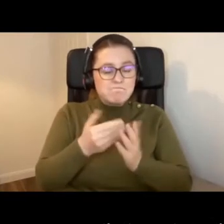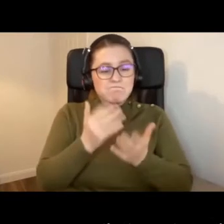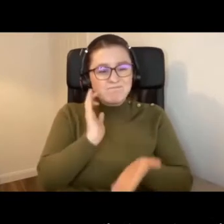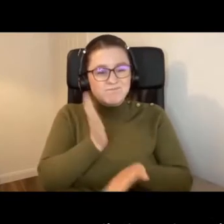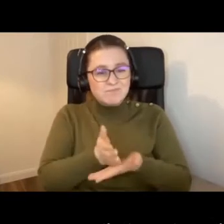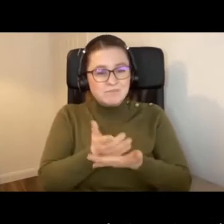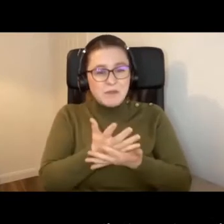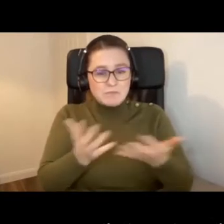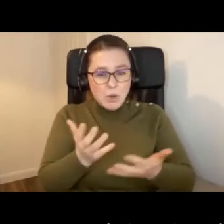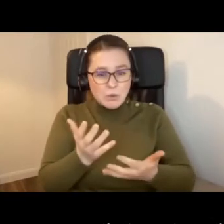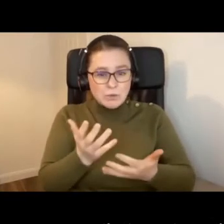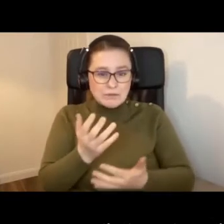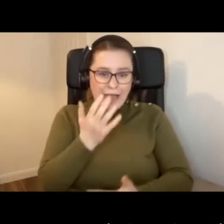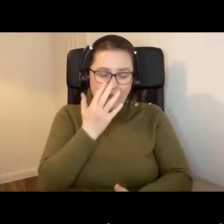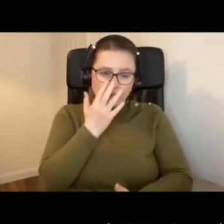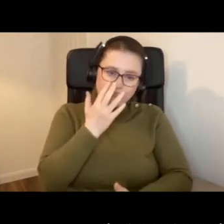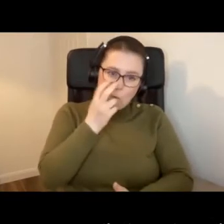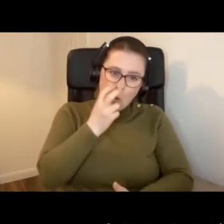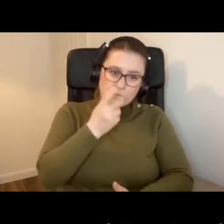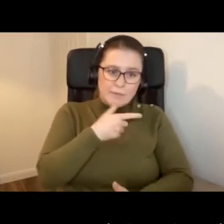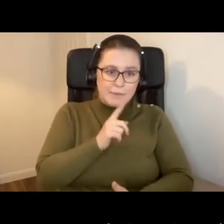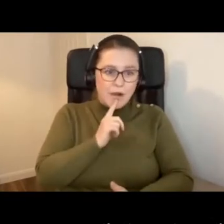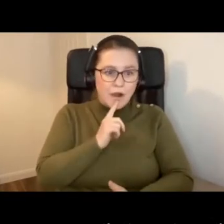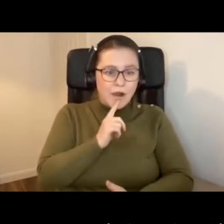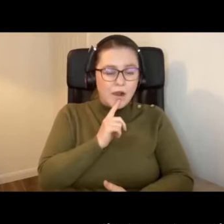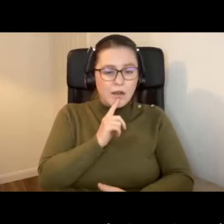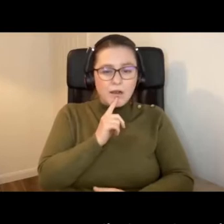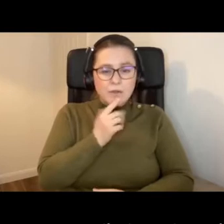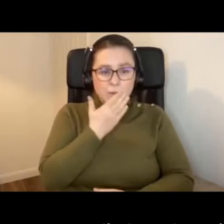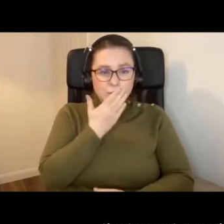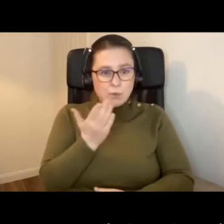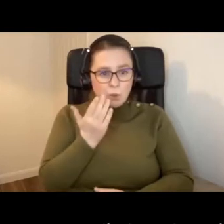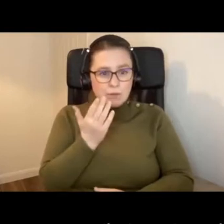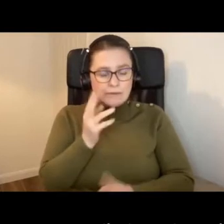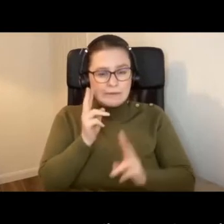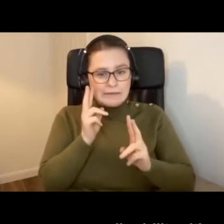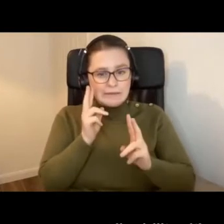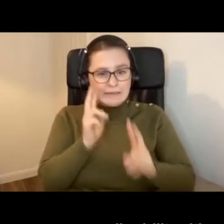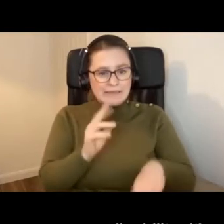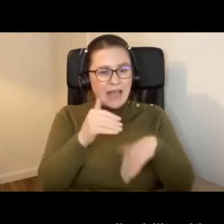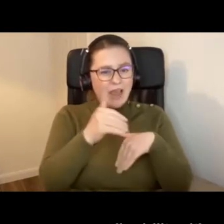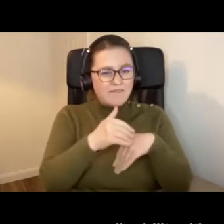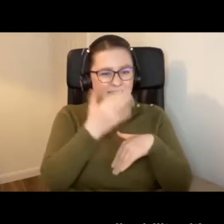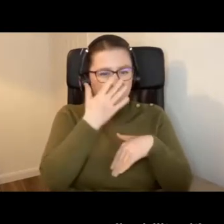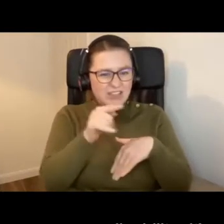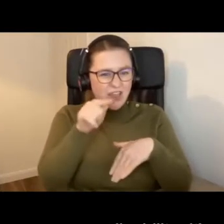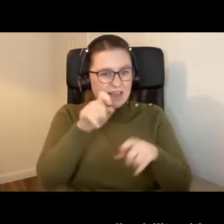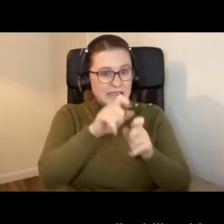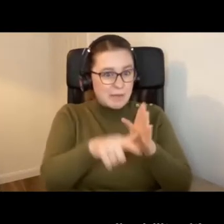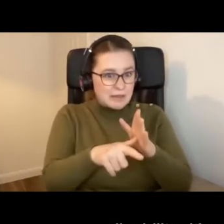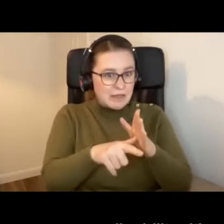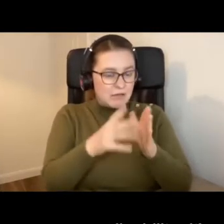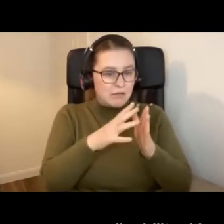aged people like myself don't see that the effect of aging is a disability,